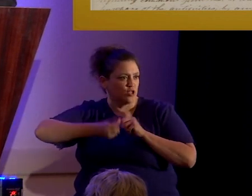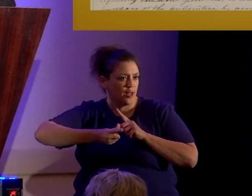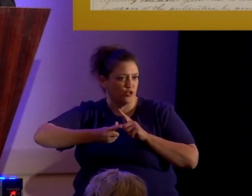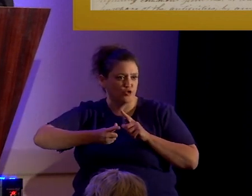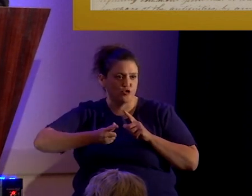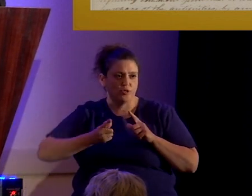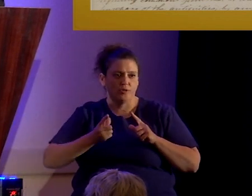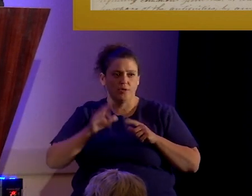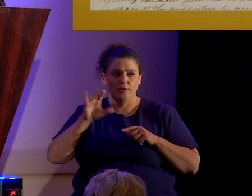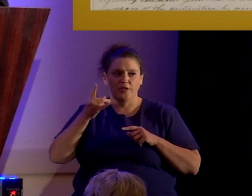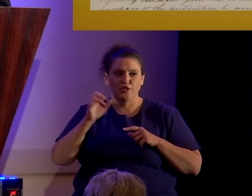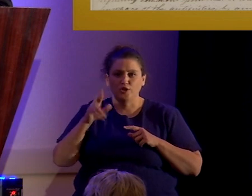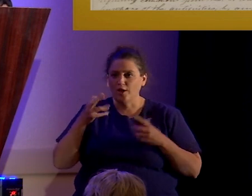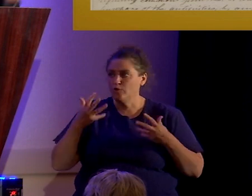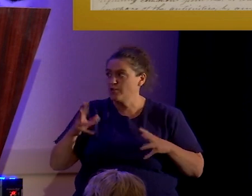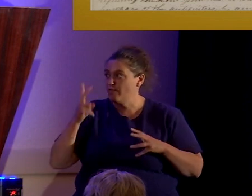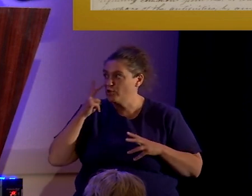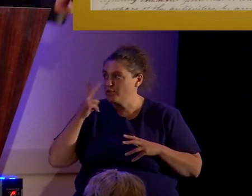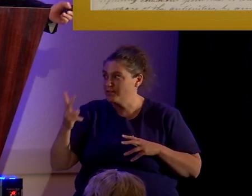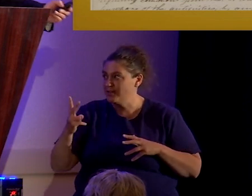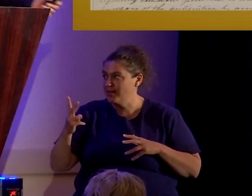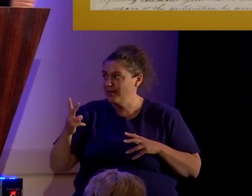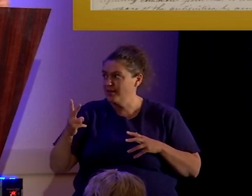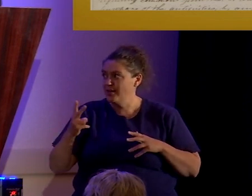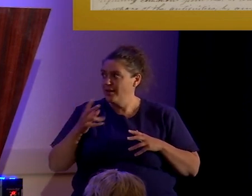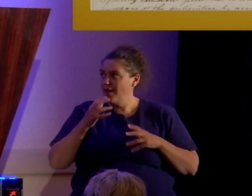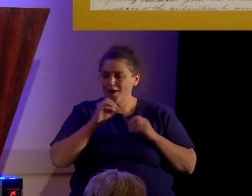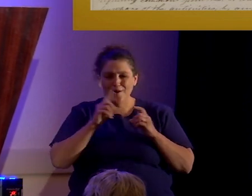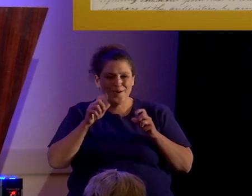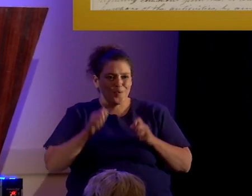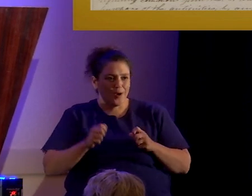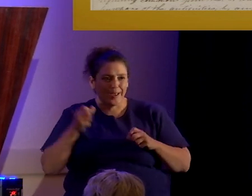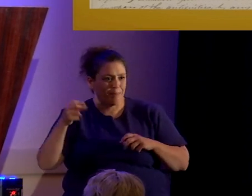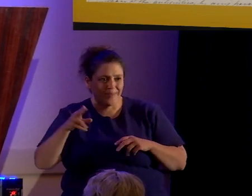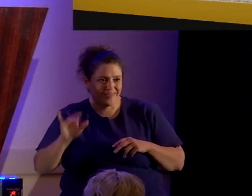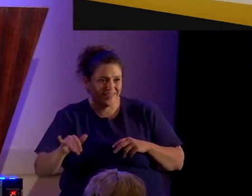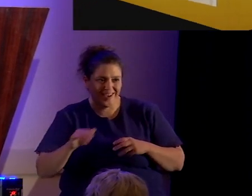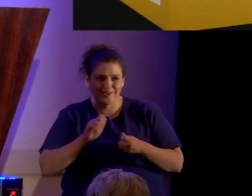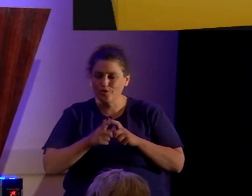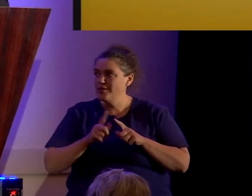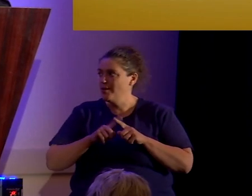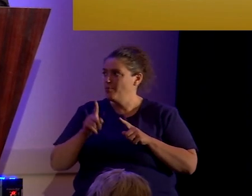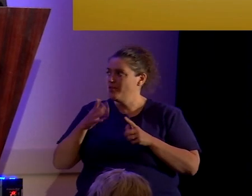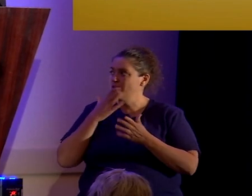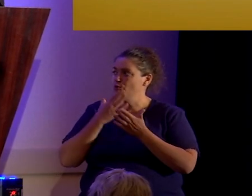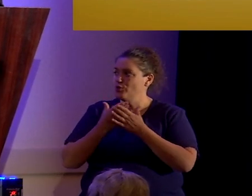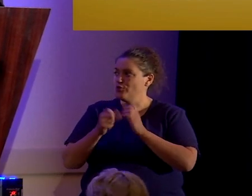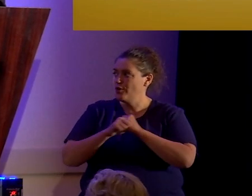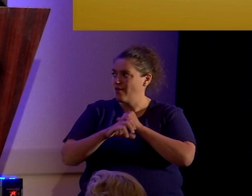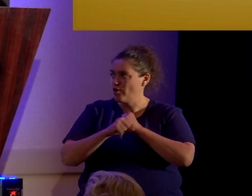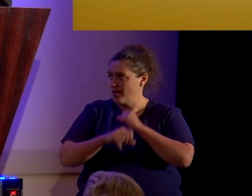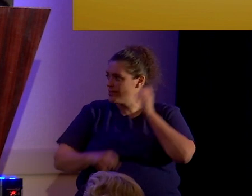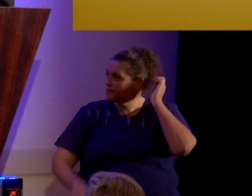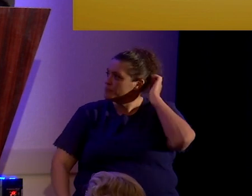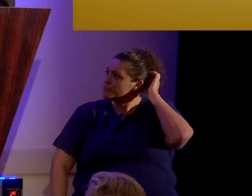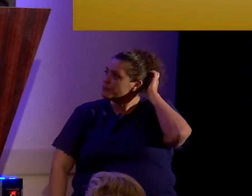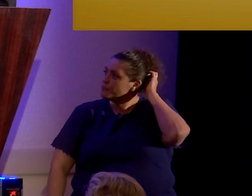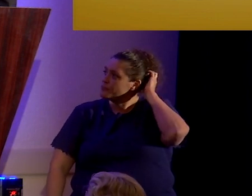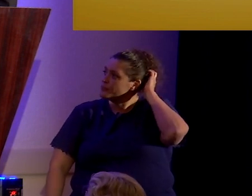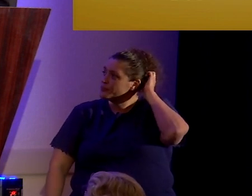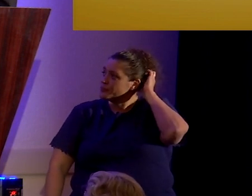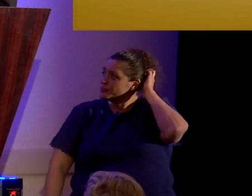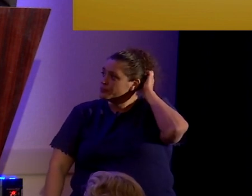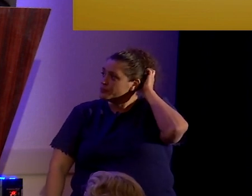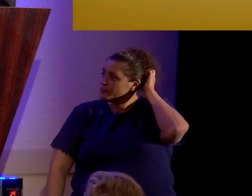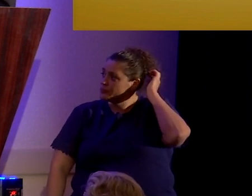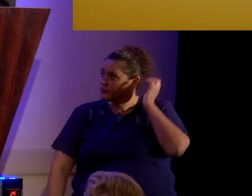uh, Chandler has seen. And of course, nobody could read it. So, but this was good advertising. Also in